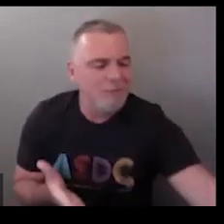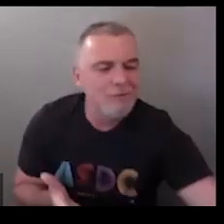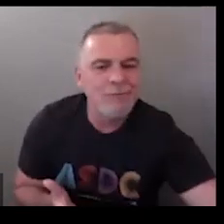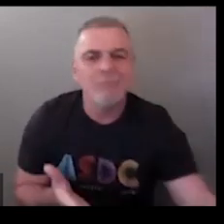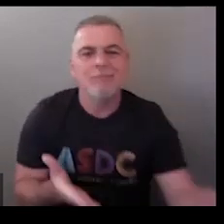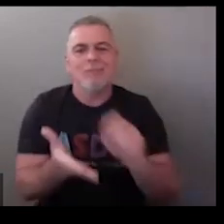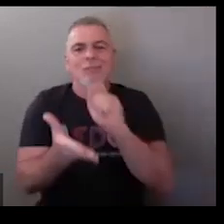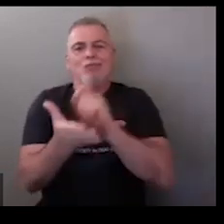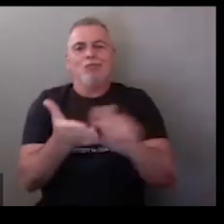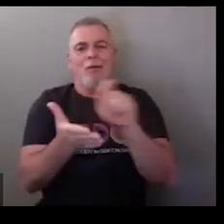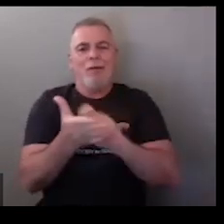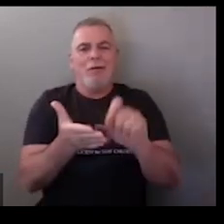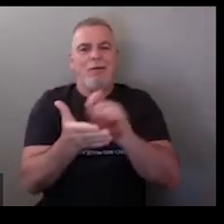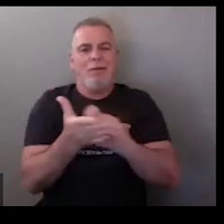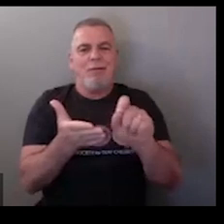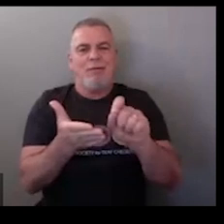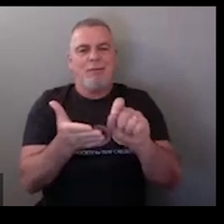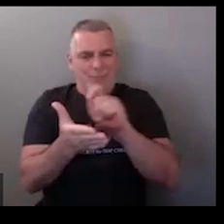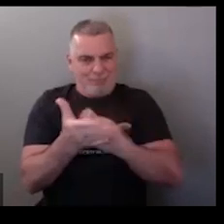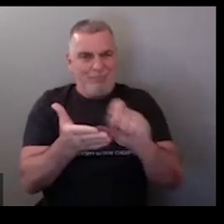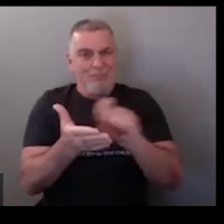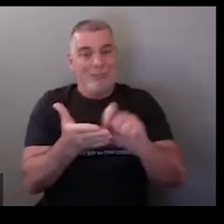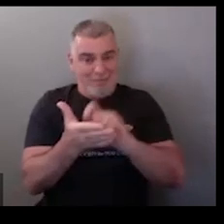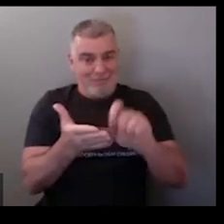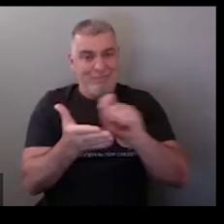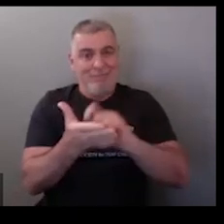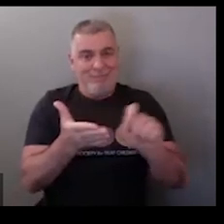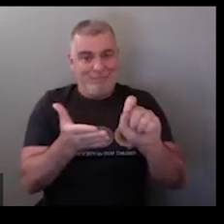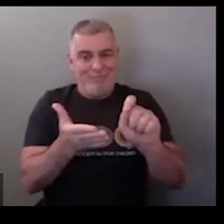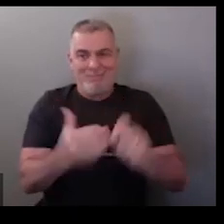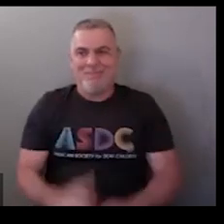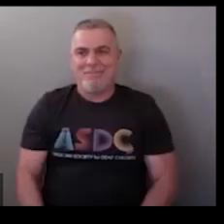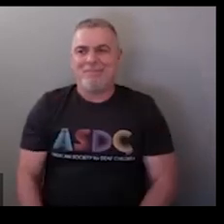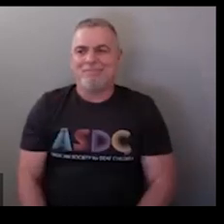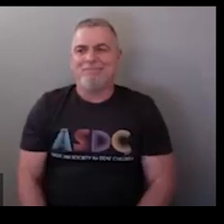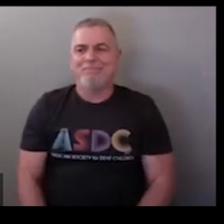okay so just pretend you're holding a pen or pencil and you're writing on a piece of paper